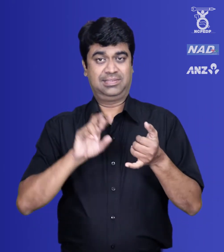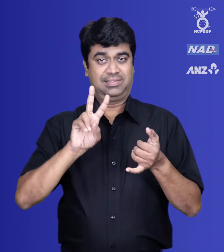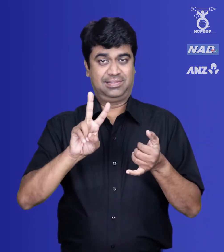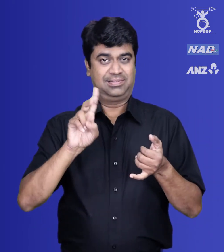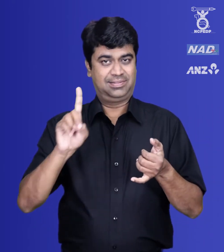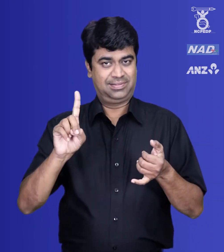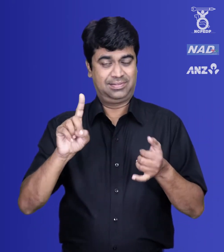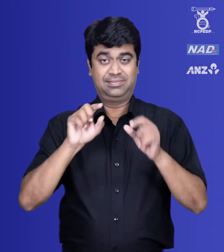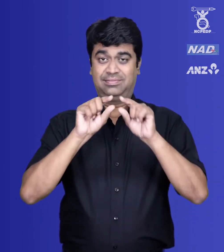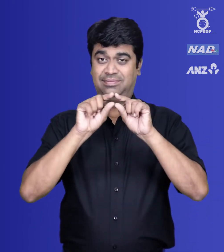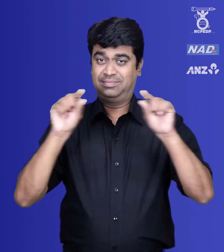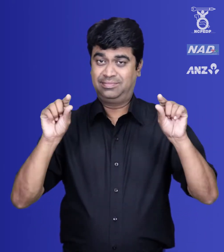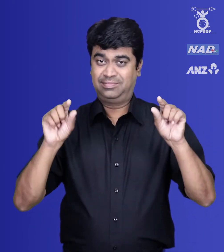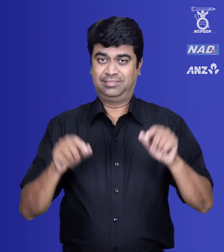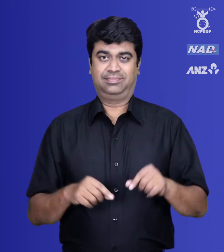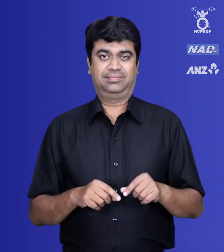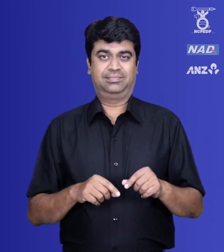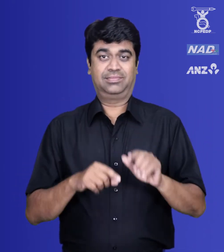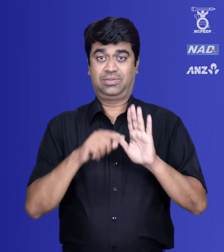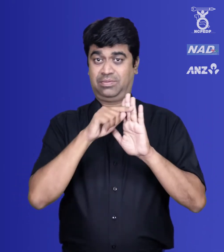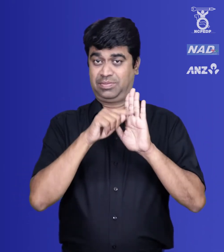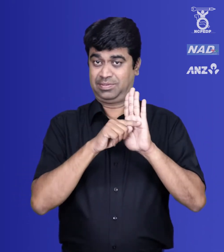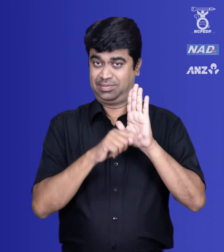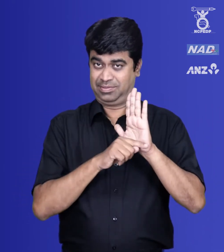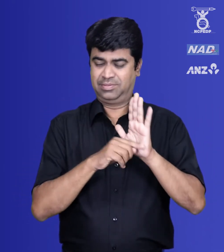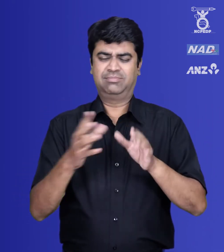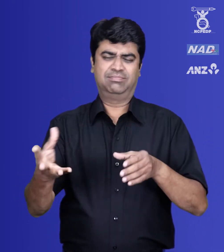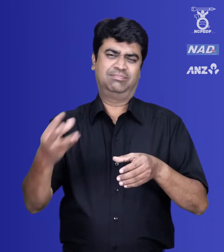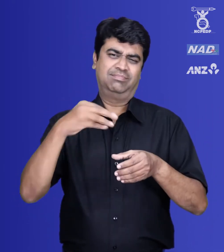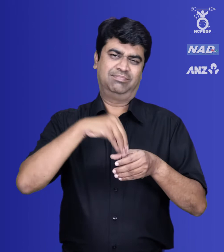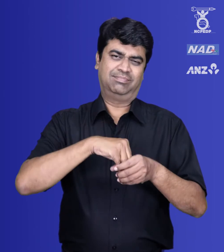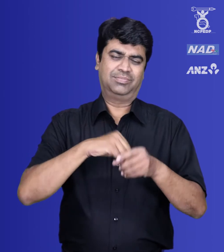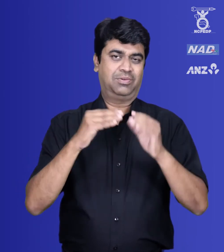21 – Equal Opportunity Policy